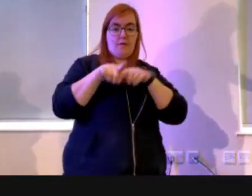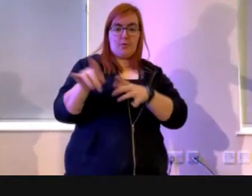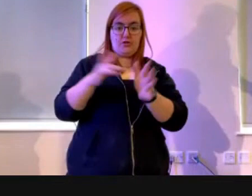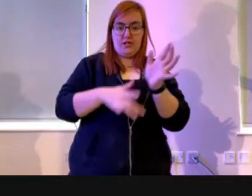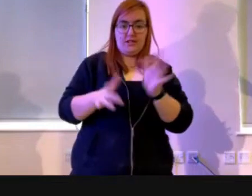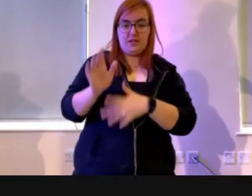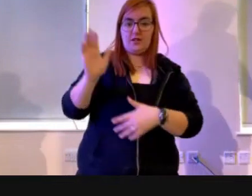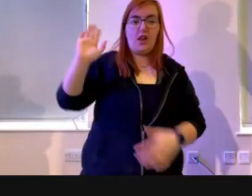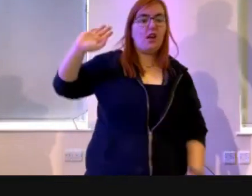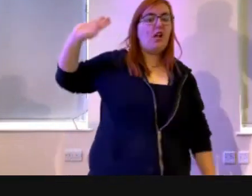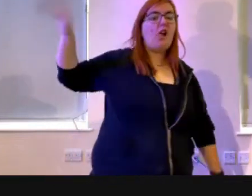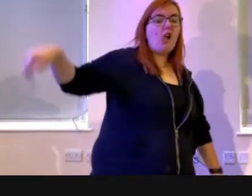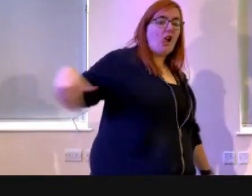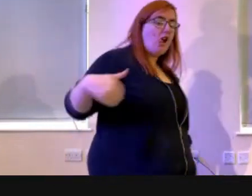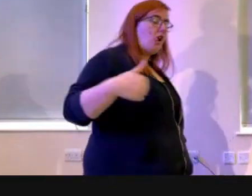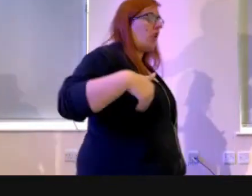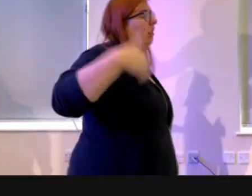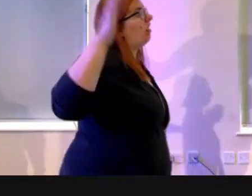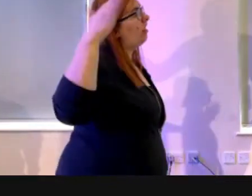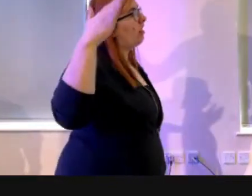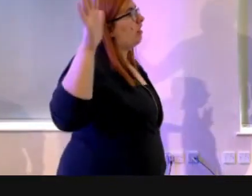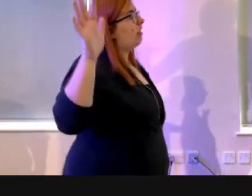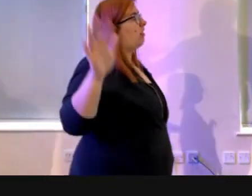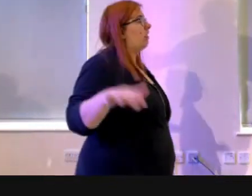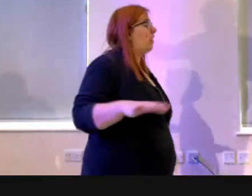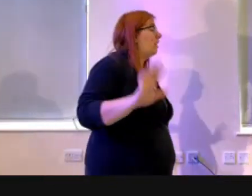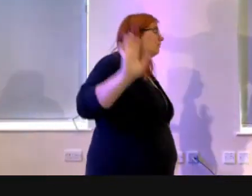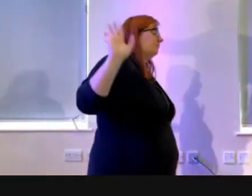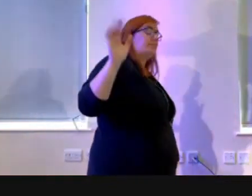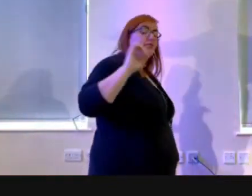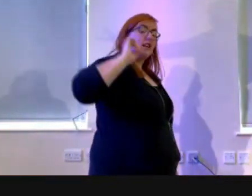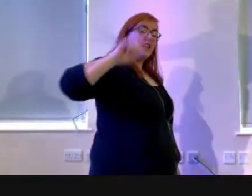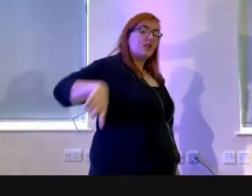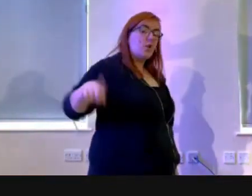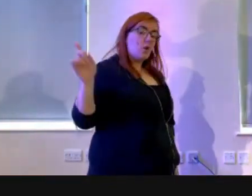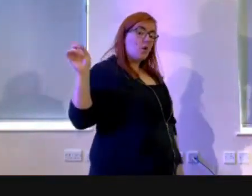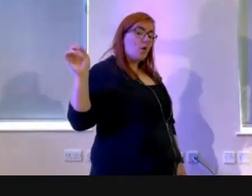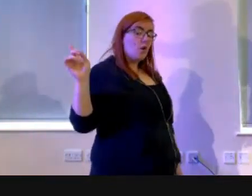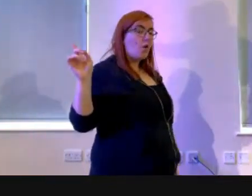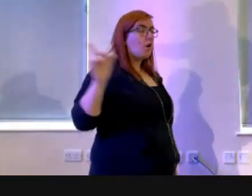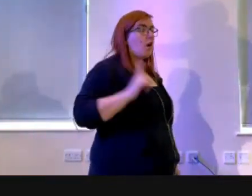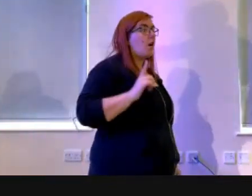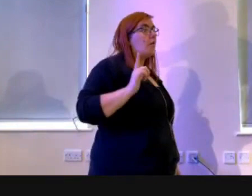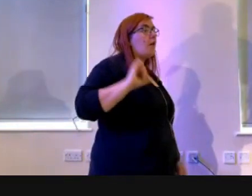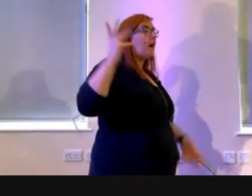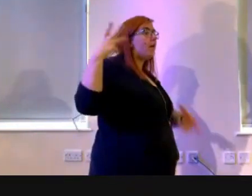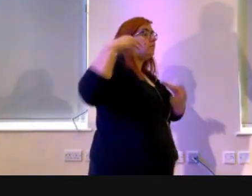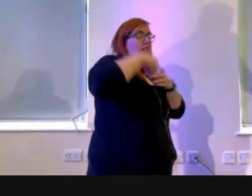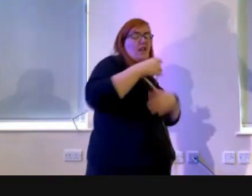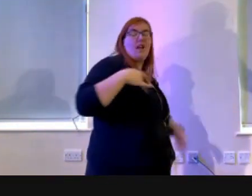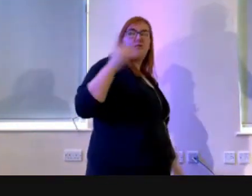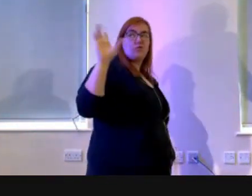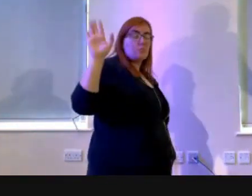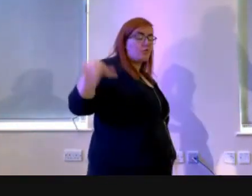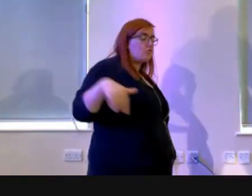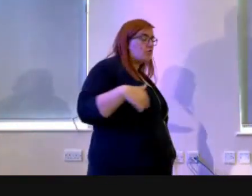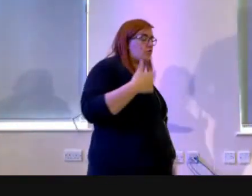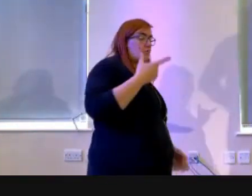you're living with your back towards God. Maybe you're ignoring him, it just doesn't feature in your life. Maybe you're actively walking